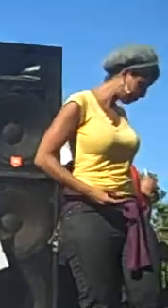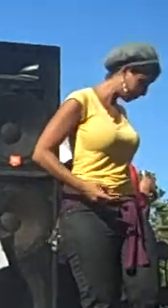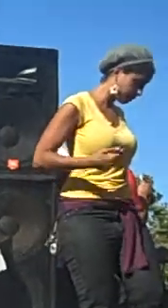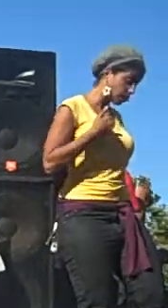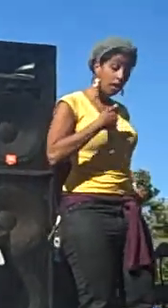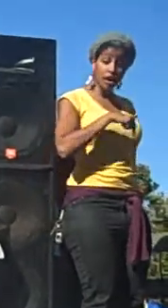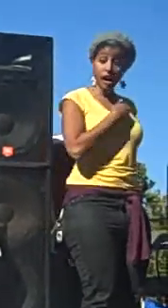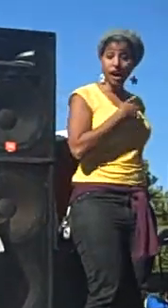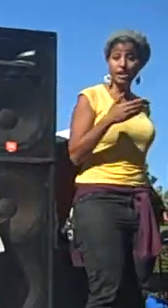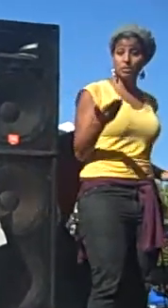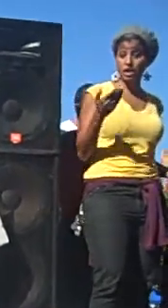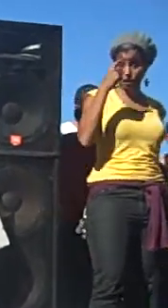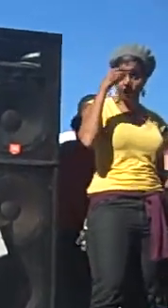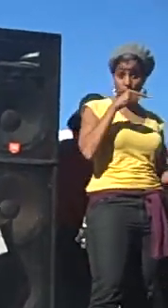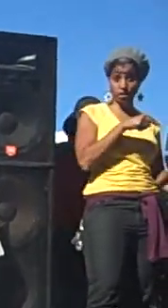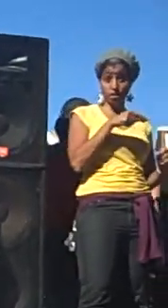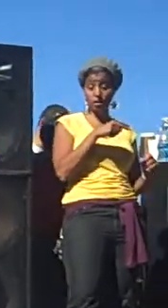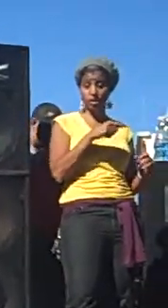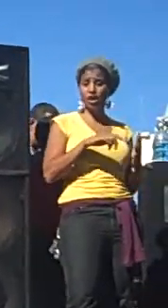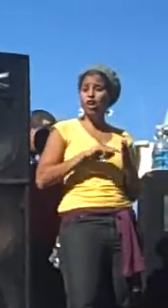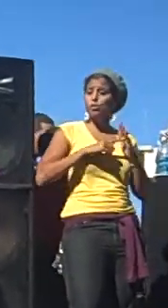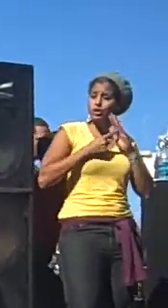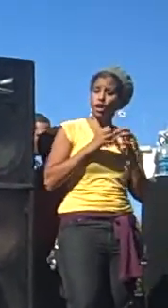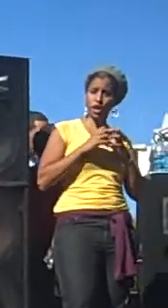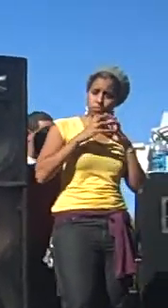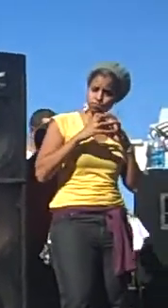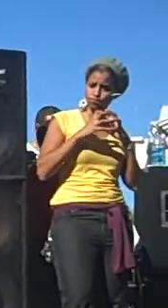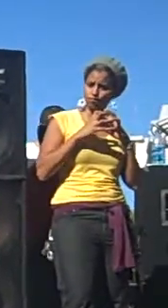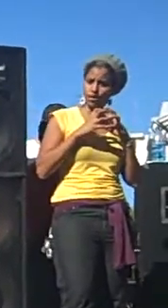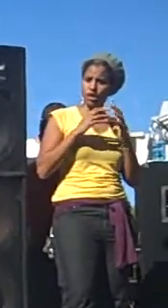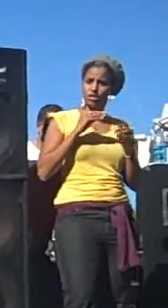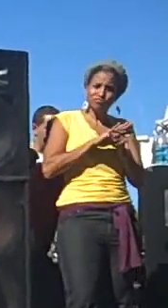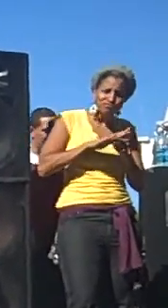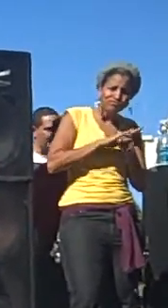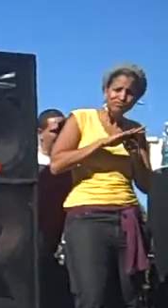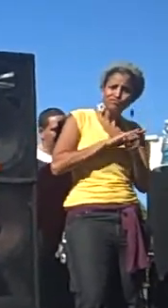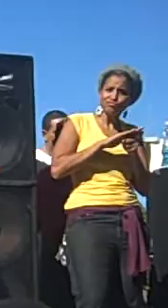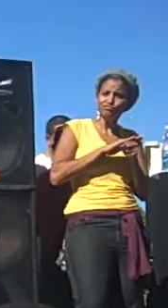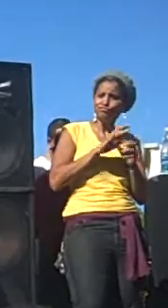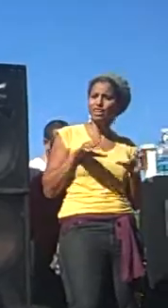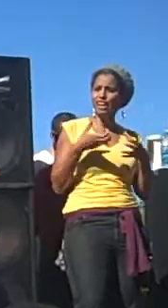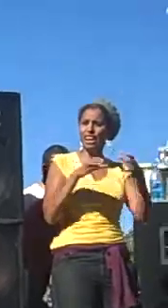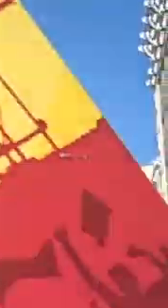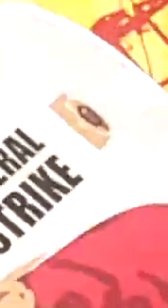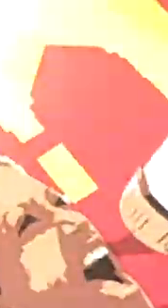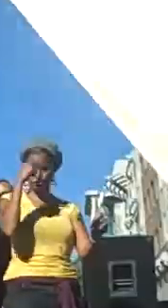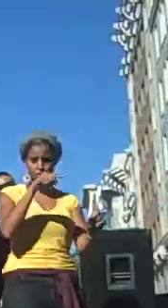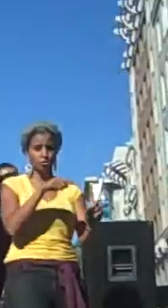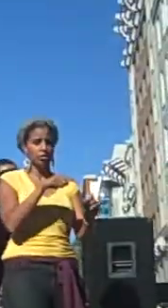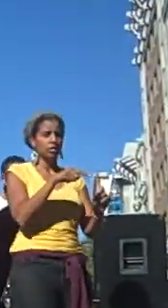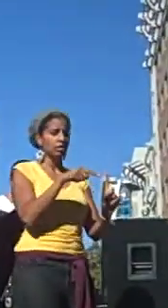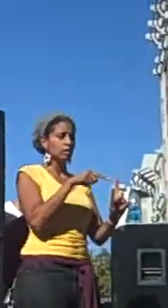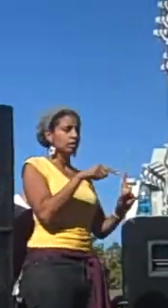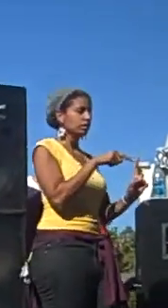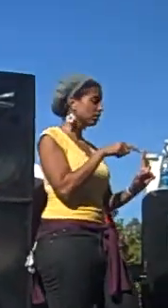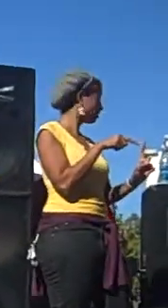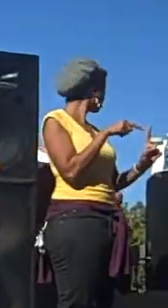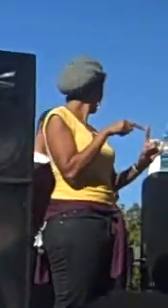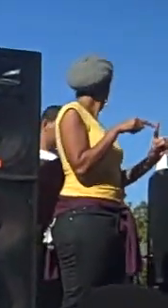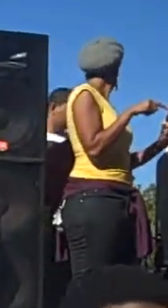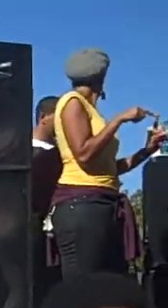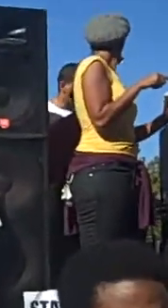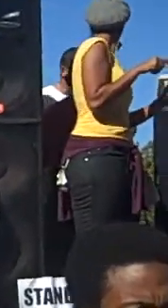...because we're starting a grassroots effort to pass the Jack-J-A-C-K-H-E-R